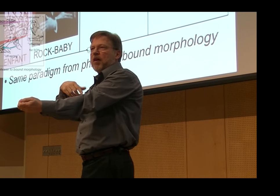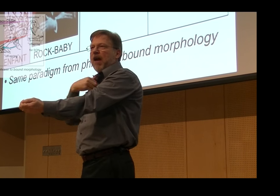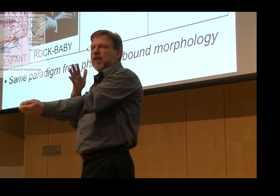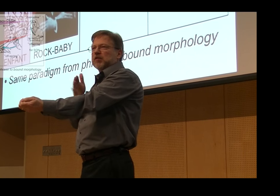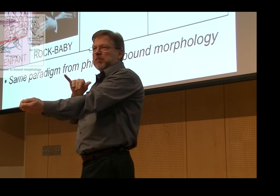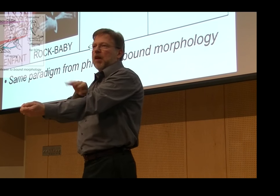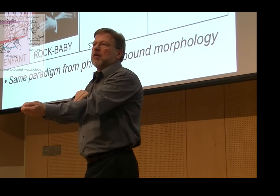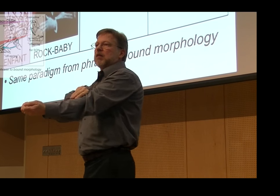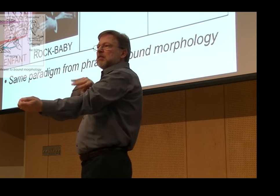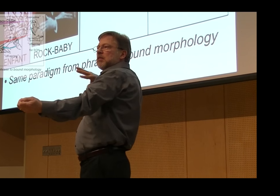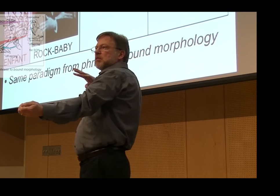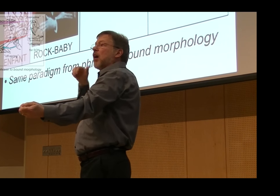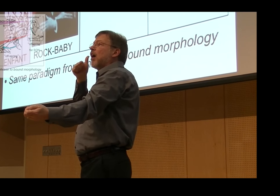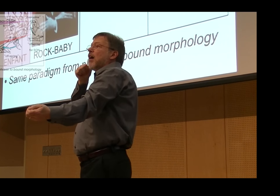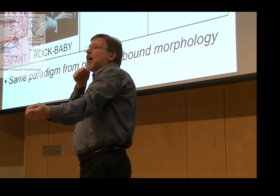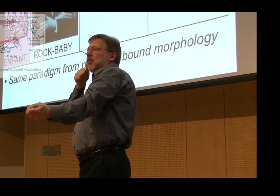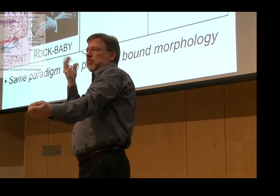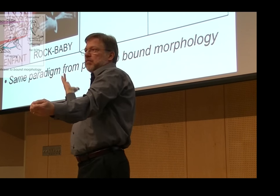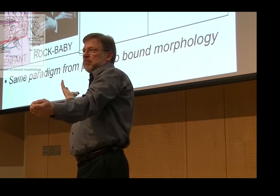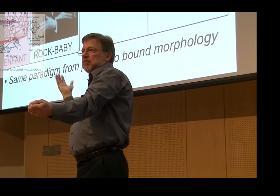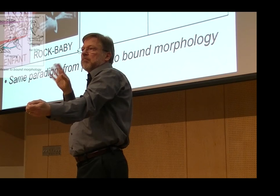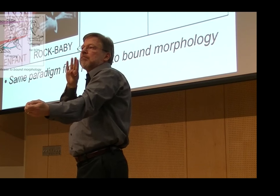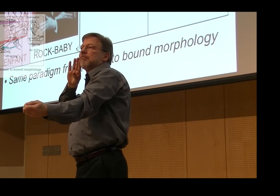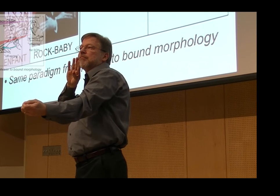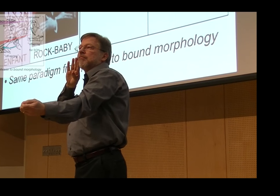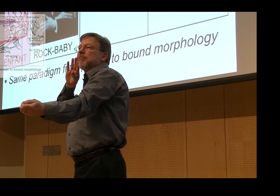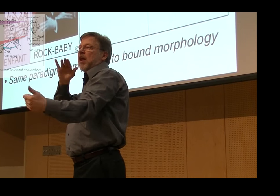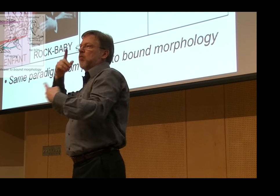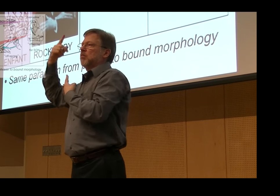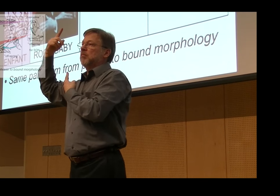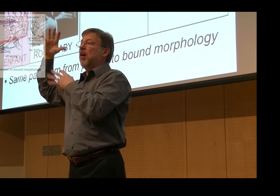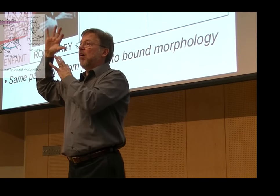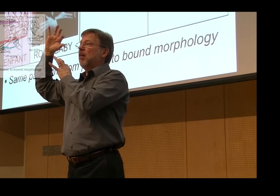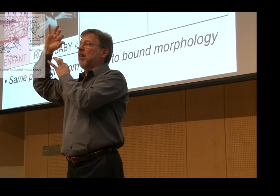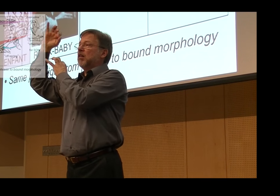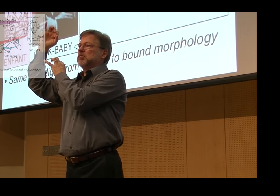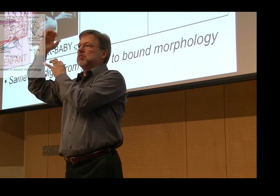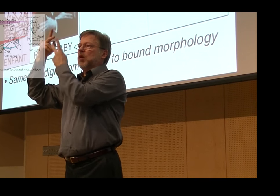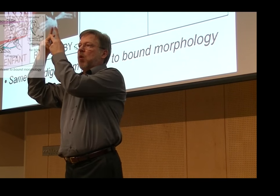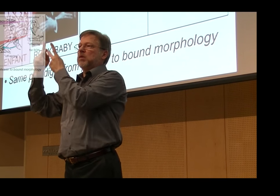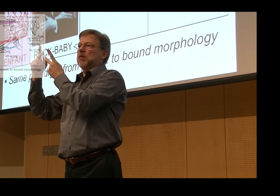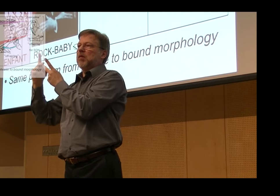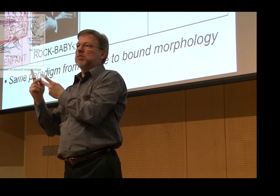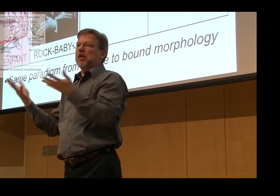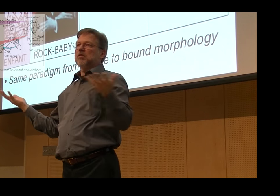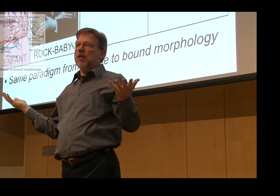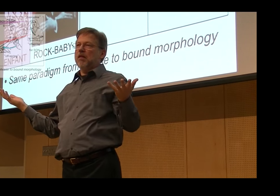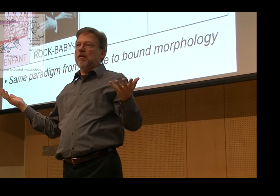And then if it's female, you again have the handshape of the second element influencing the